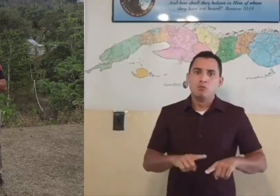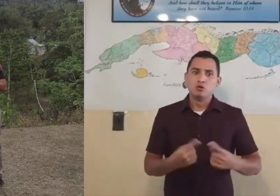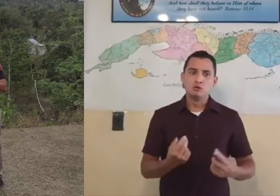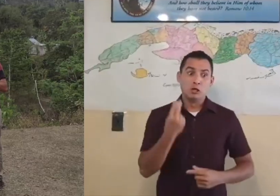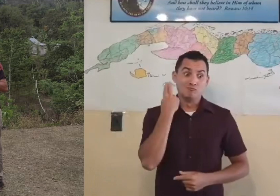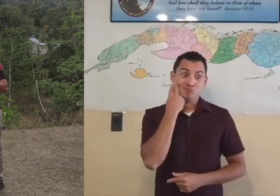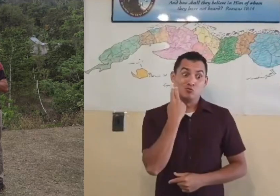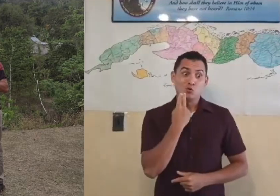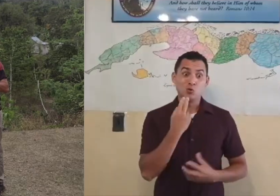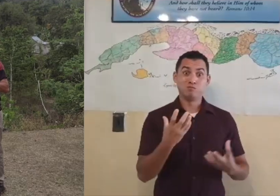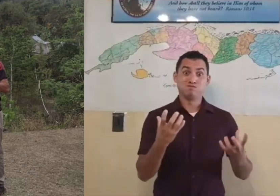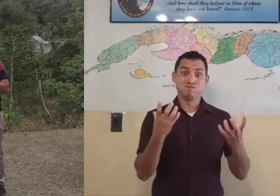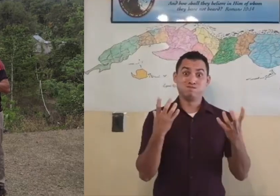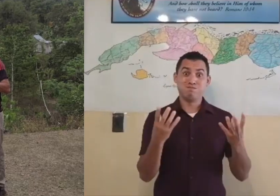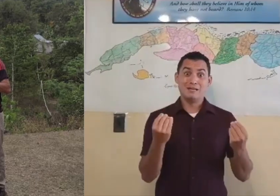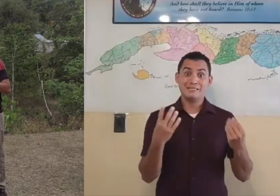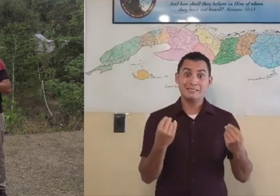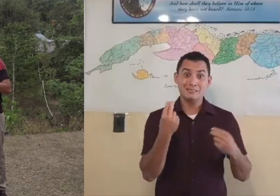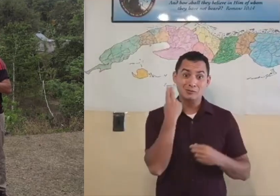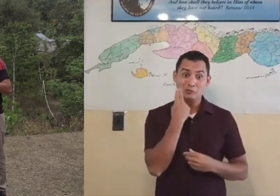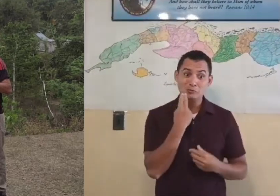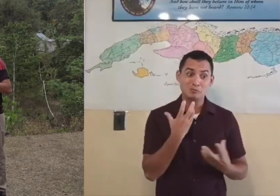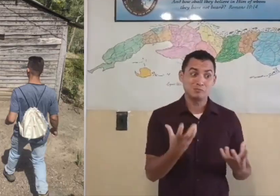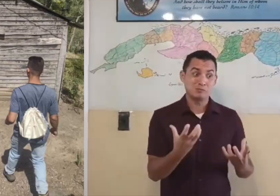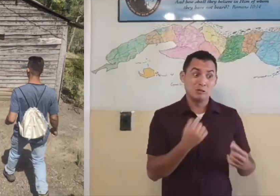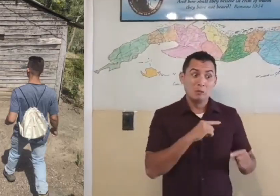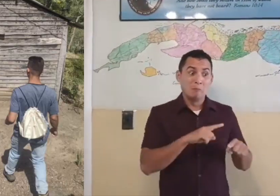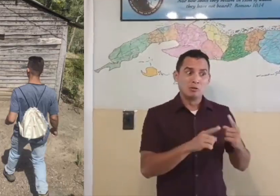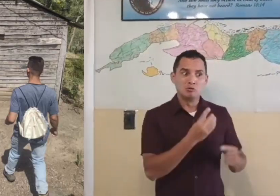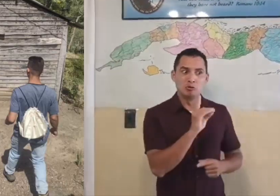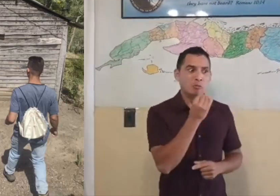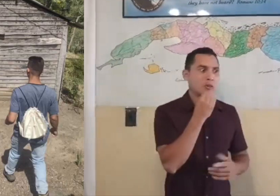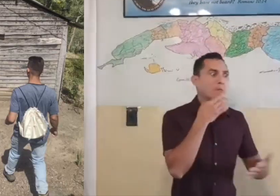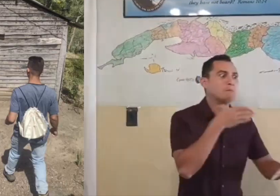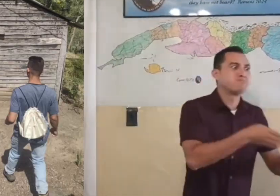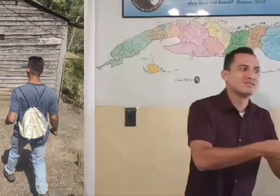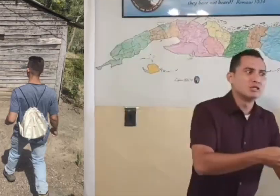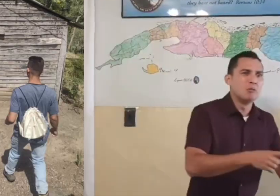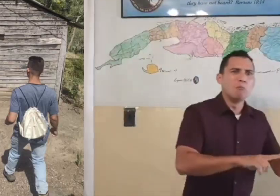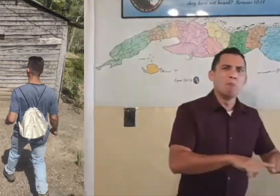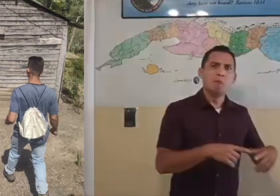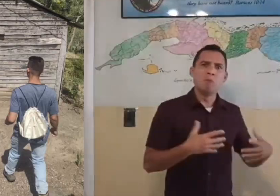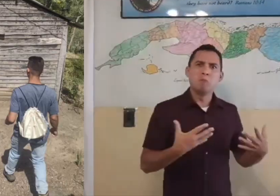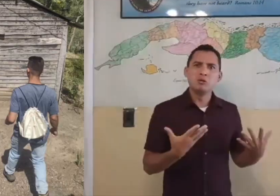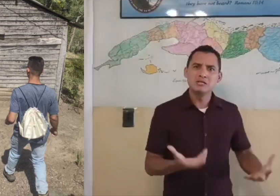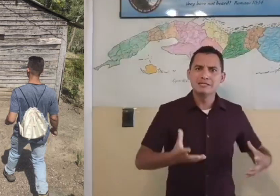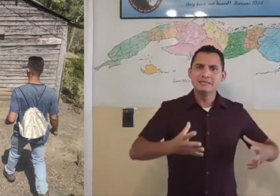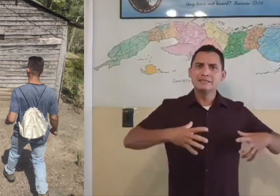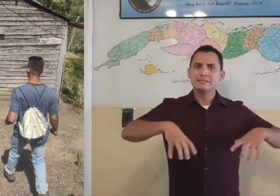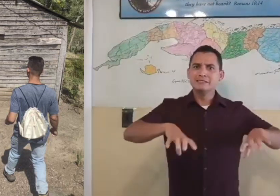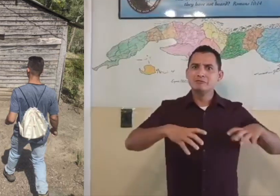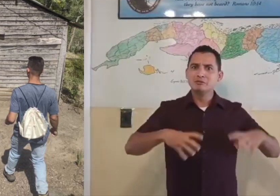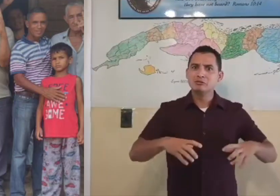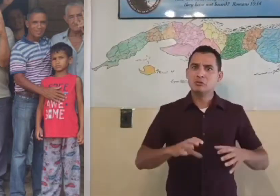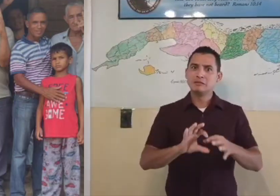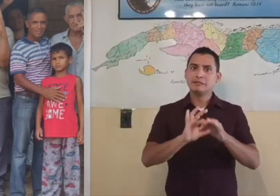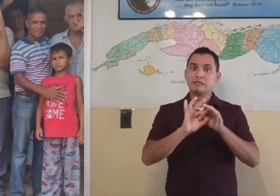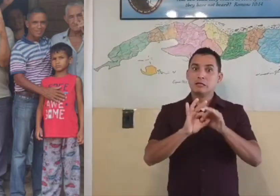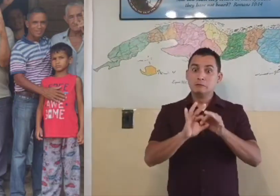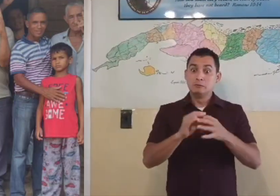it impossible for us to reach the large Deaf communities living there. The means of transportation going into